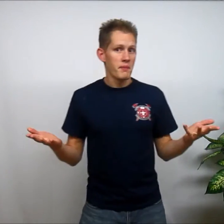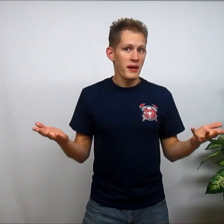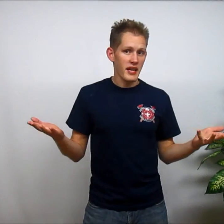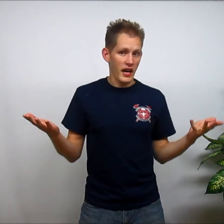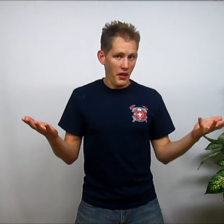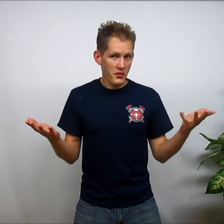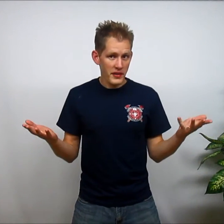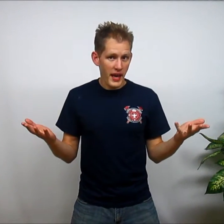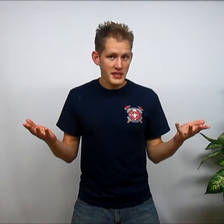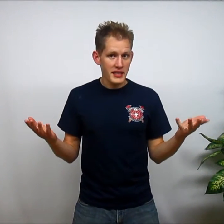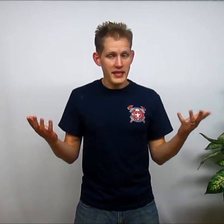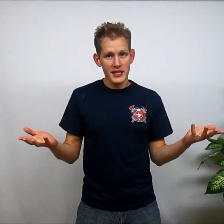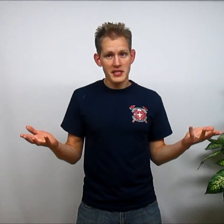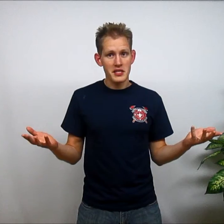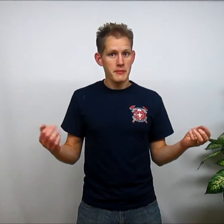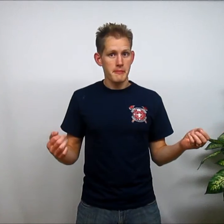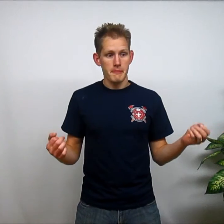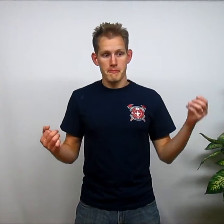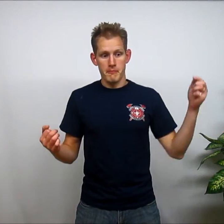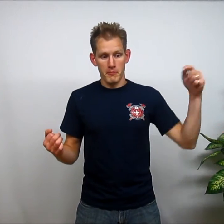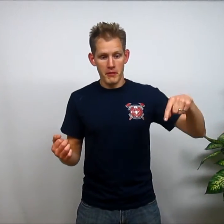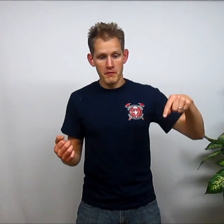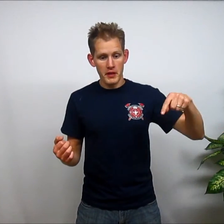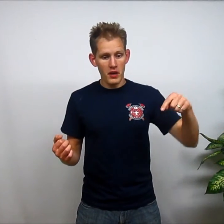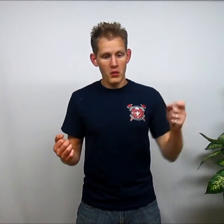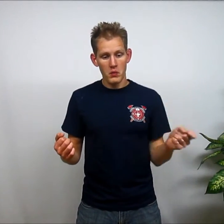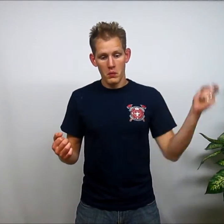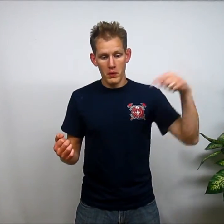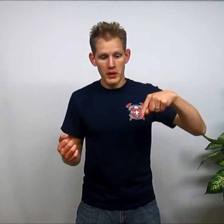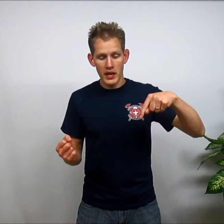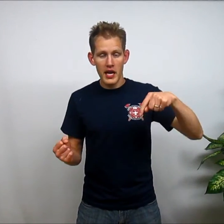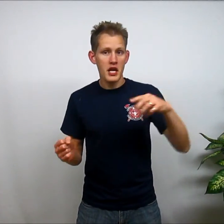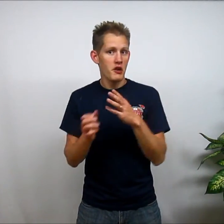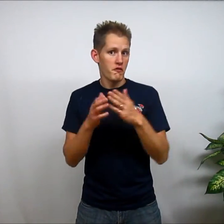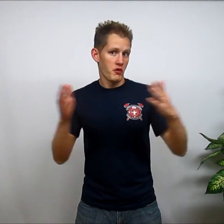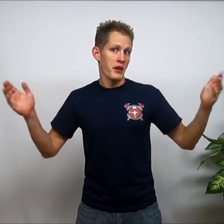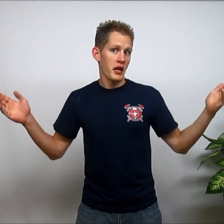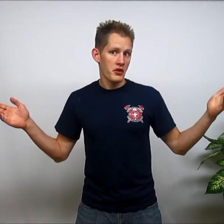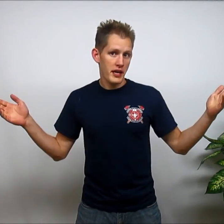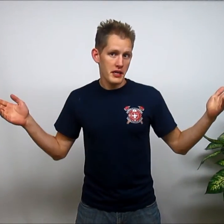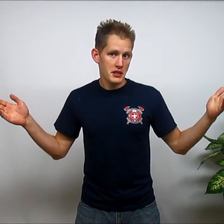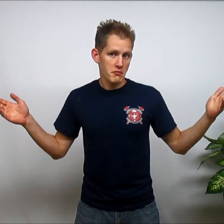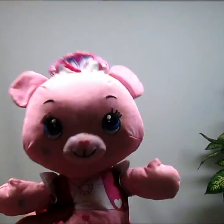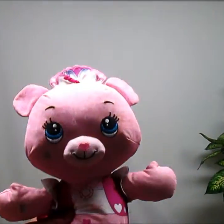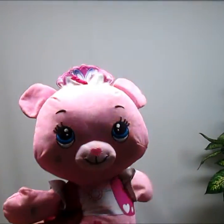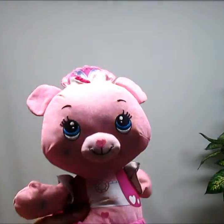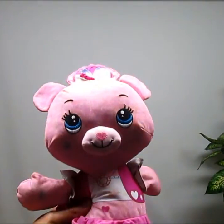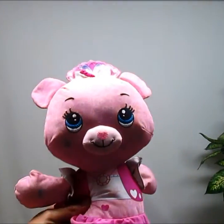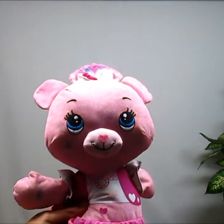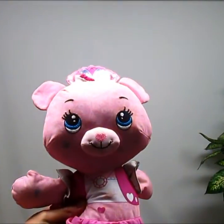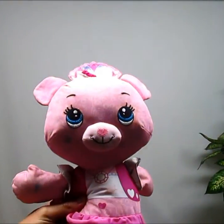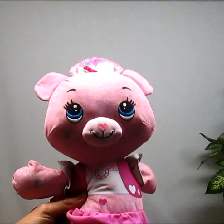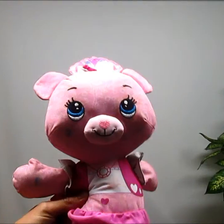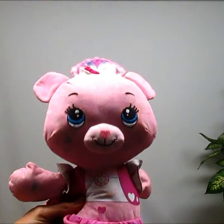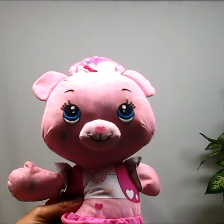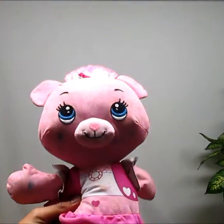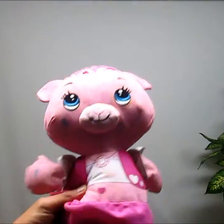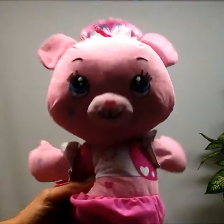But, other than that, it is one video, one day, for 100 days. Hey Shaolin, can you do two